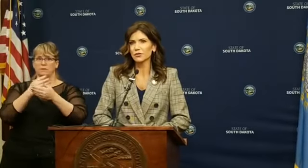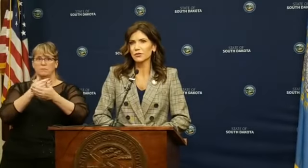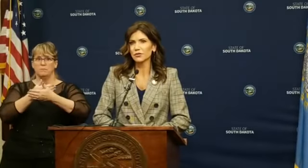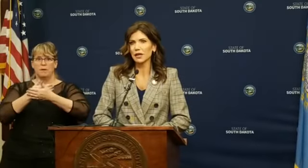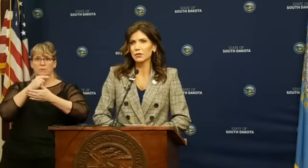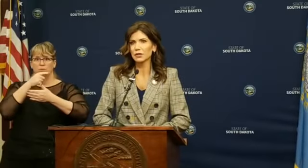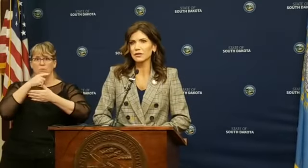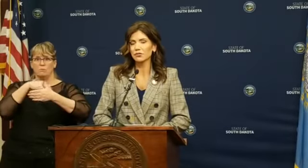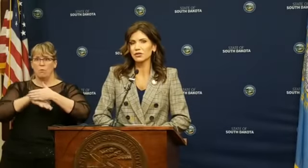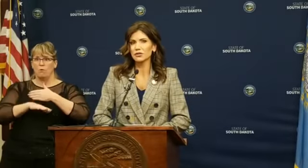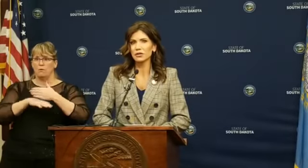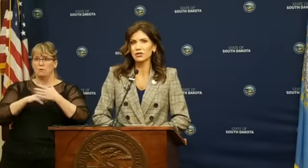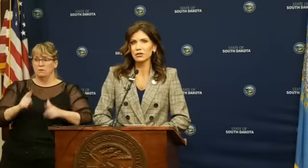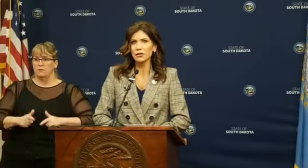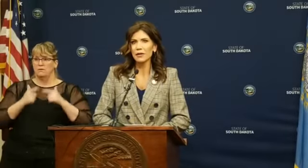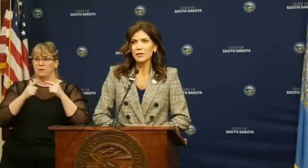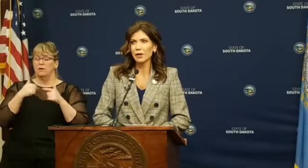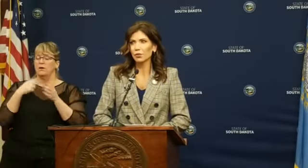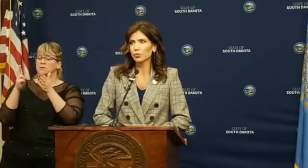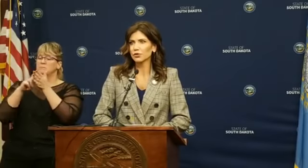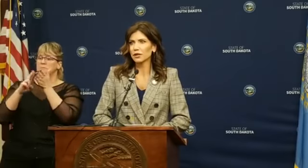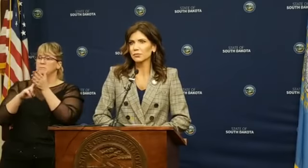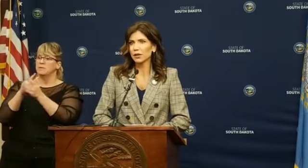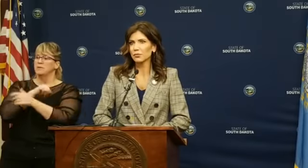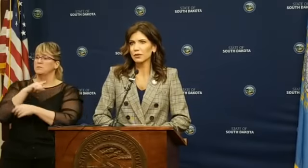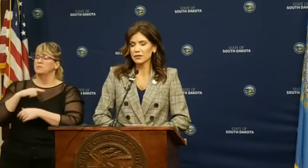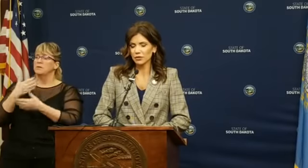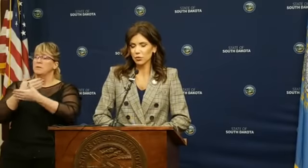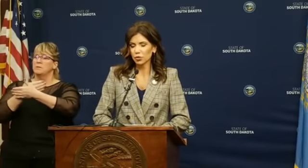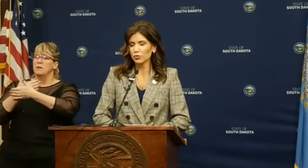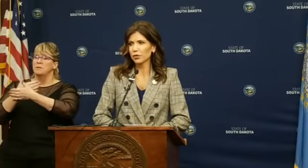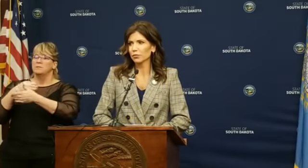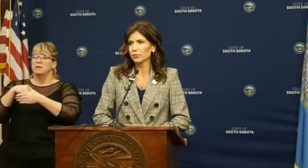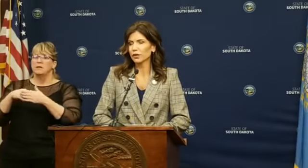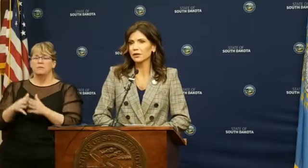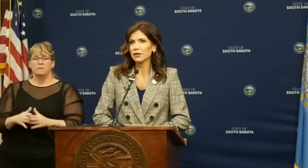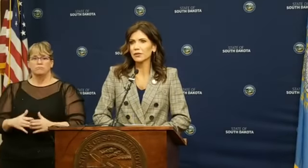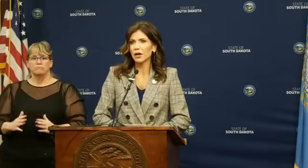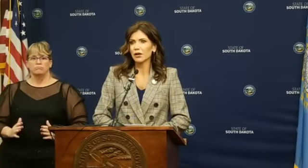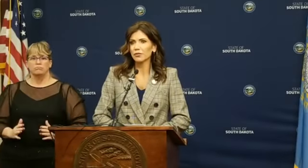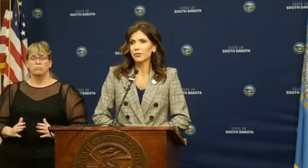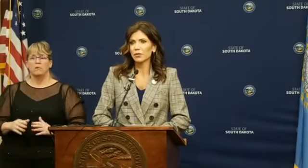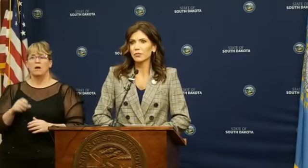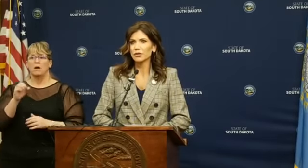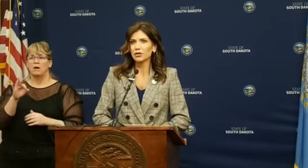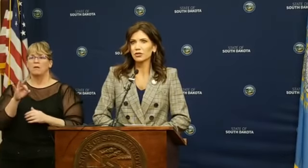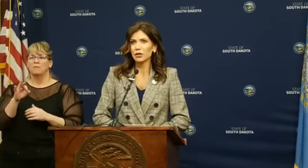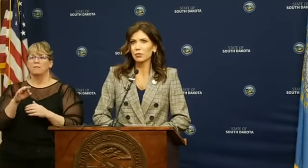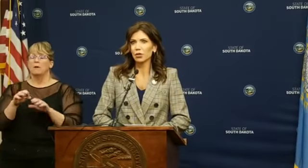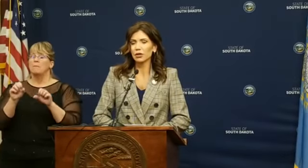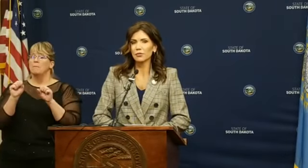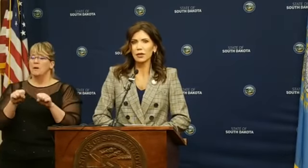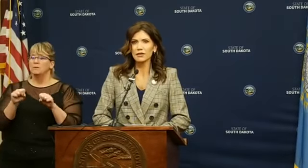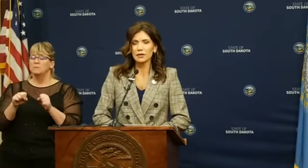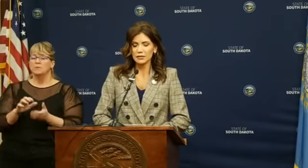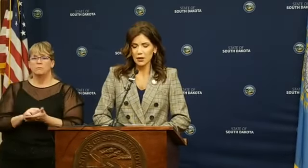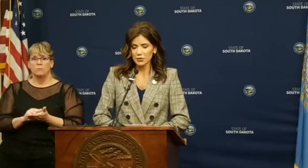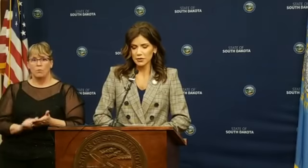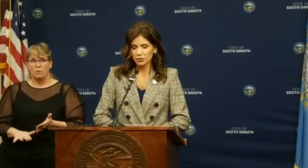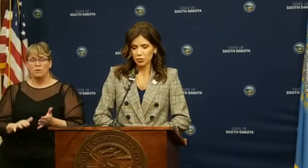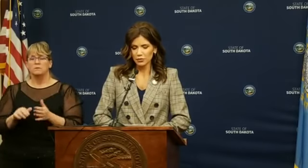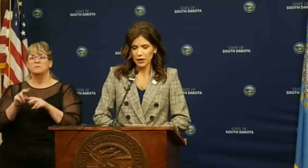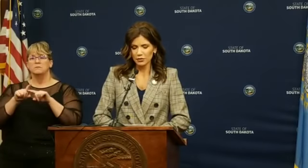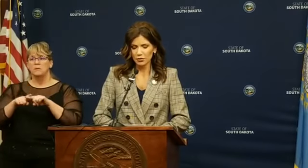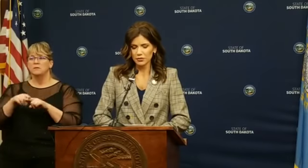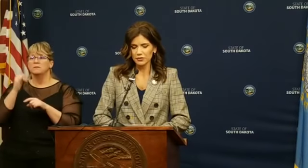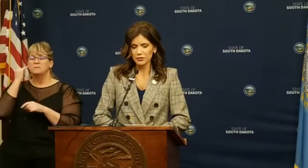We also signed a piece of legislation that would protect babies in the womb that would be potentially aborted based on the Down